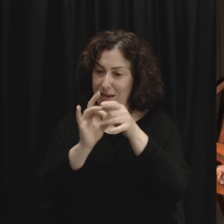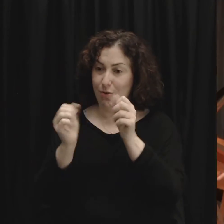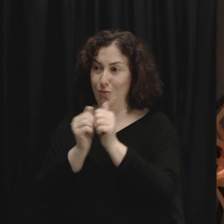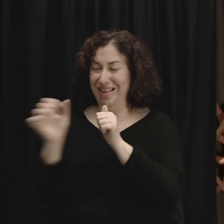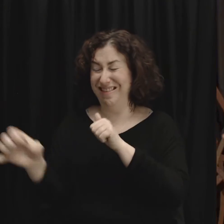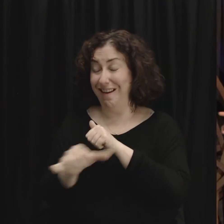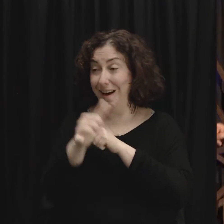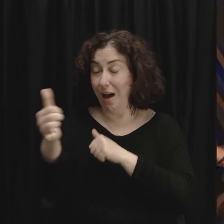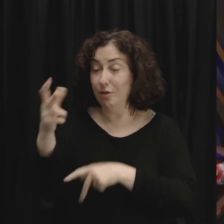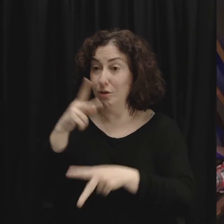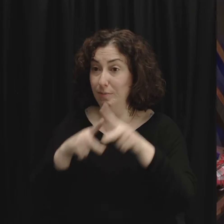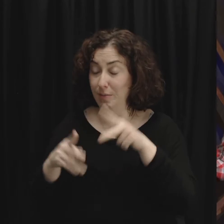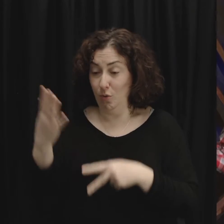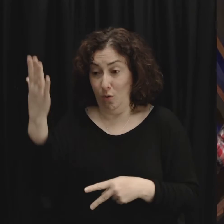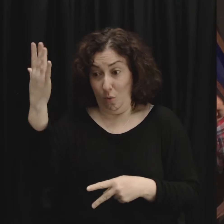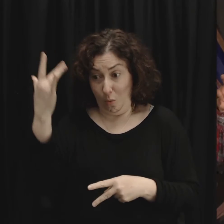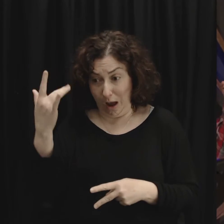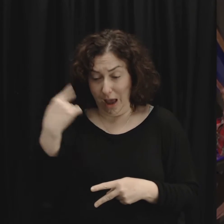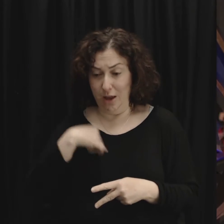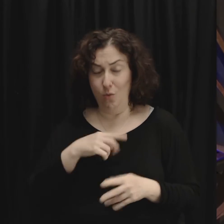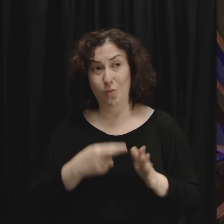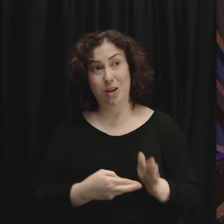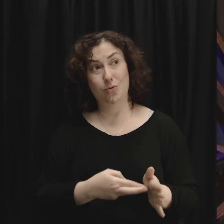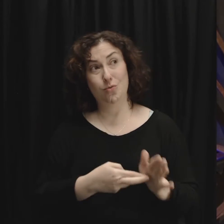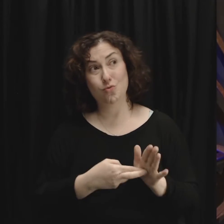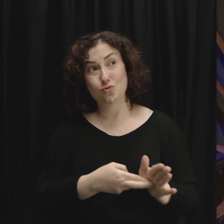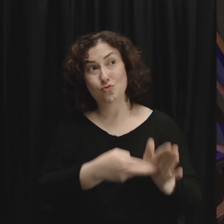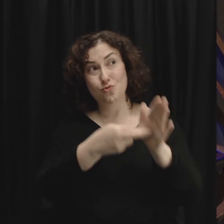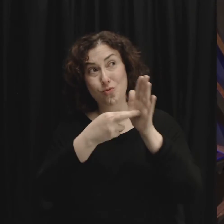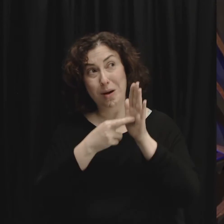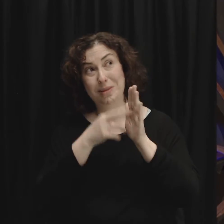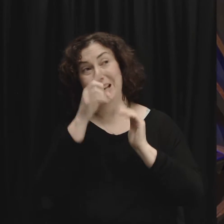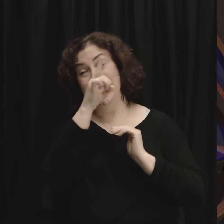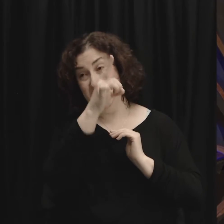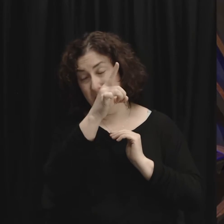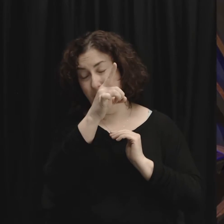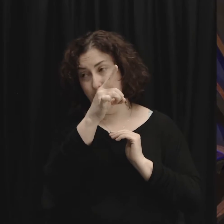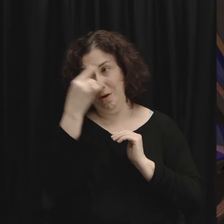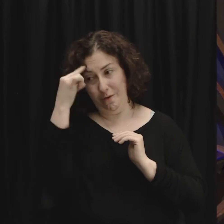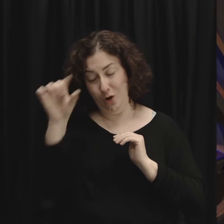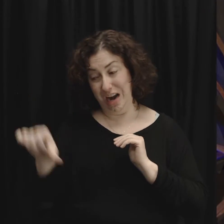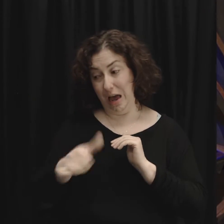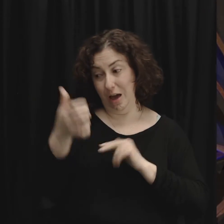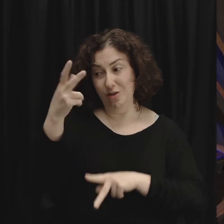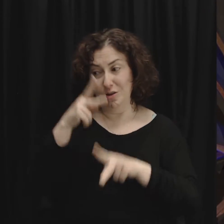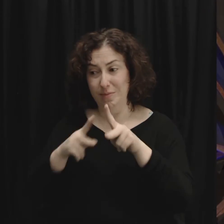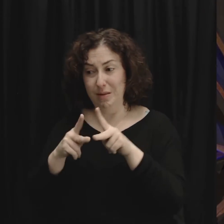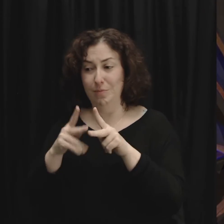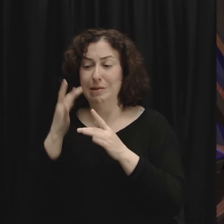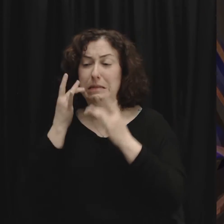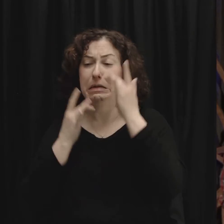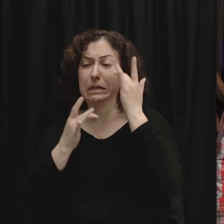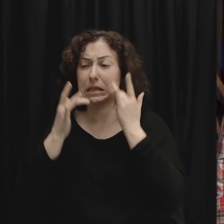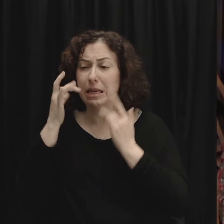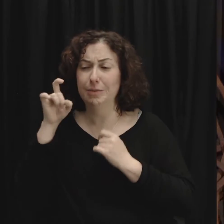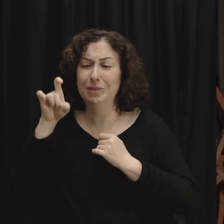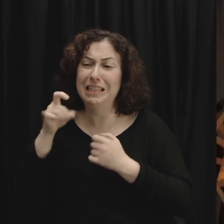me to a lost world that is in desperate need of a savior what an awesome responsibility that is